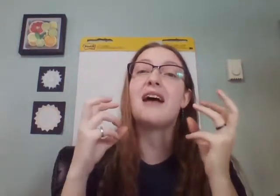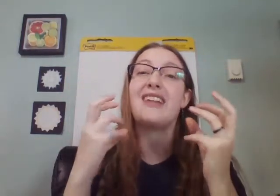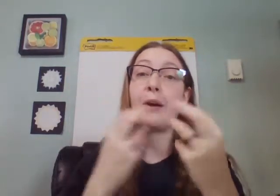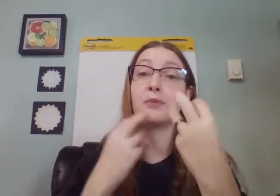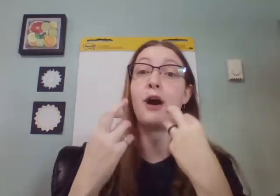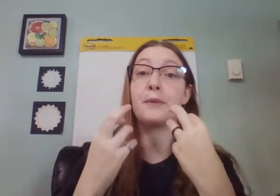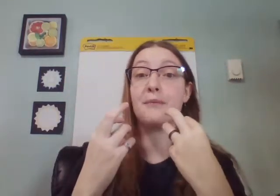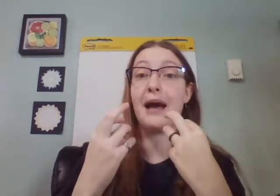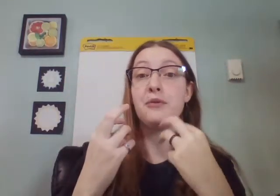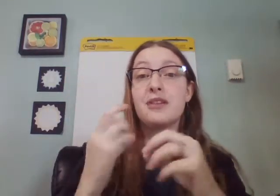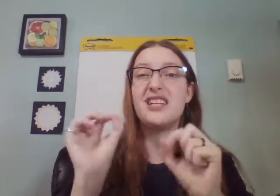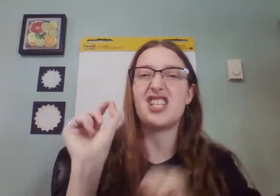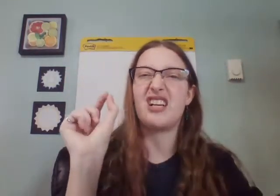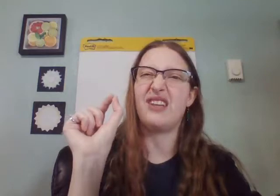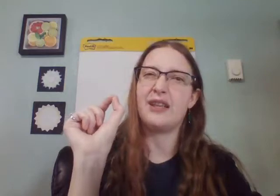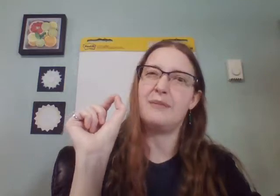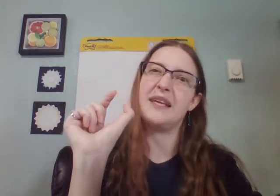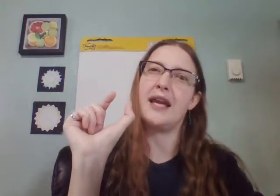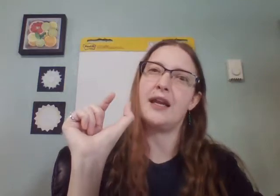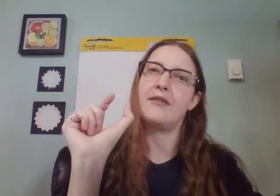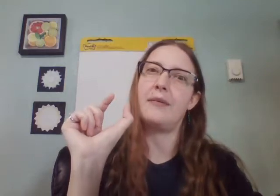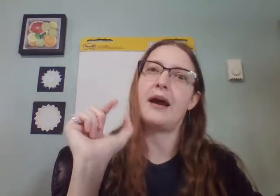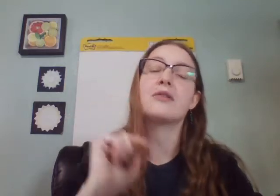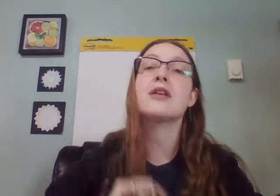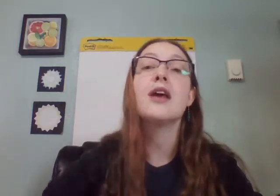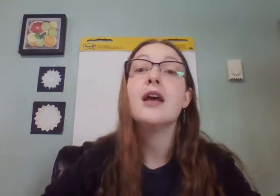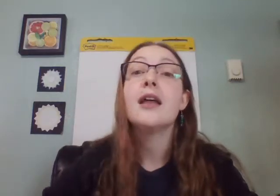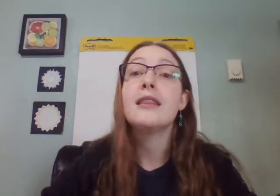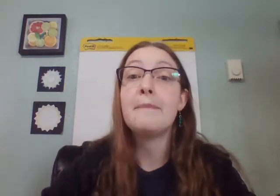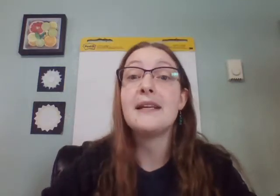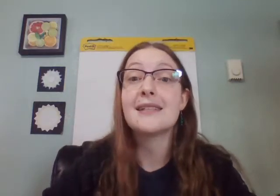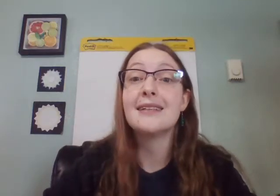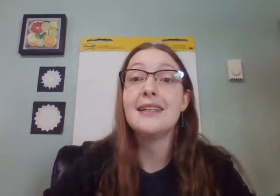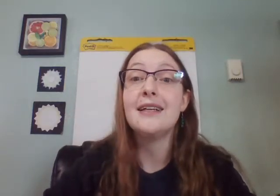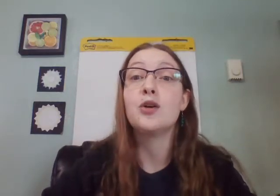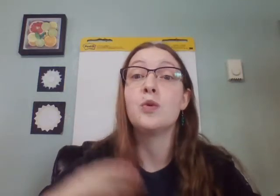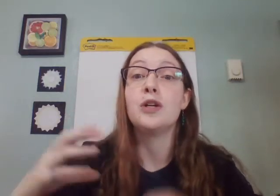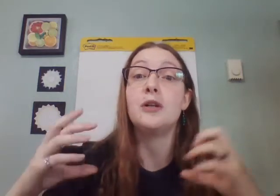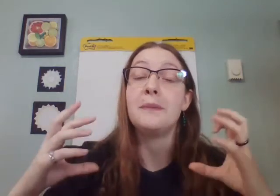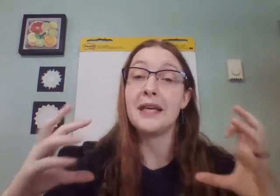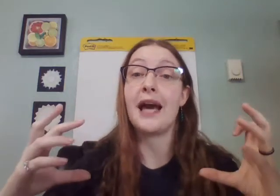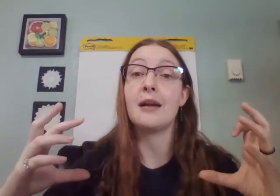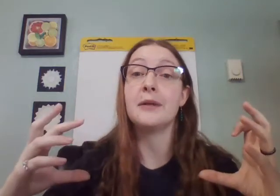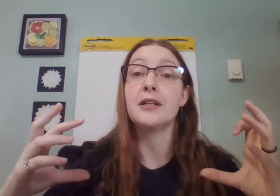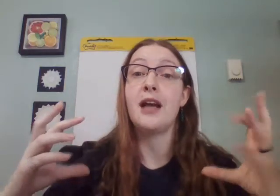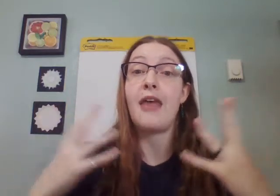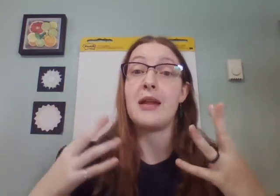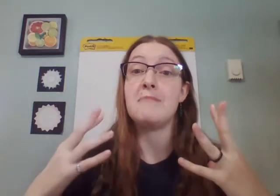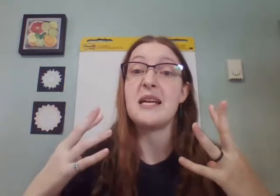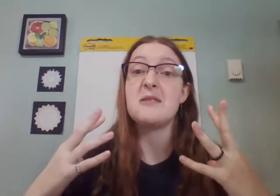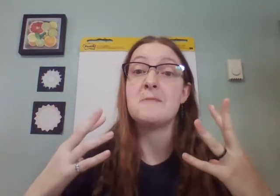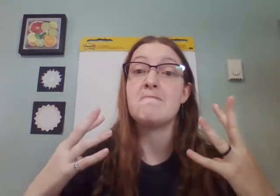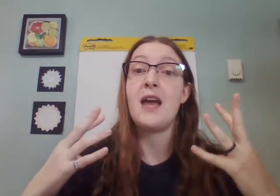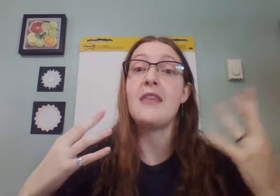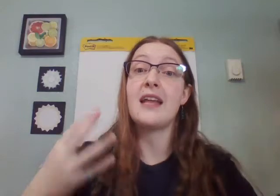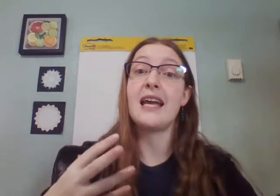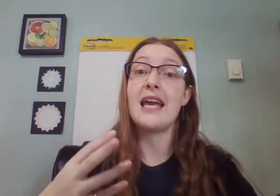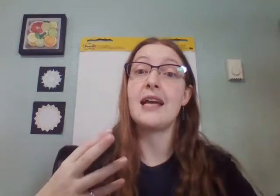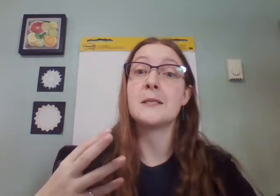have like a proper mouth. They just have like the beginning of a mouth. They basically will be a caterpillar and then mate and then lay eggs